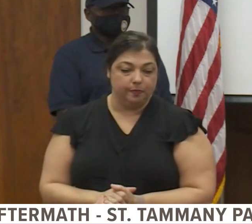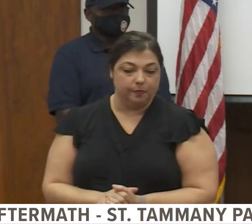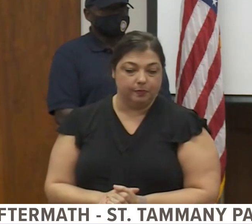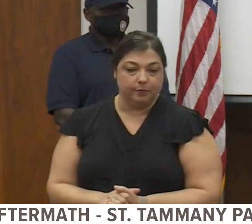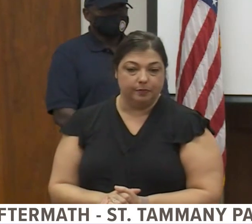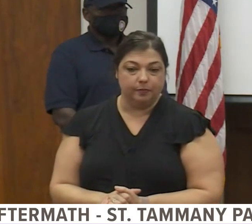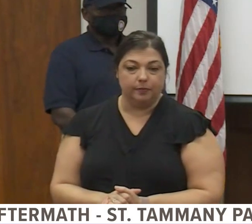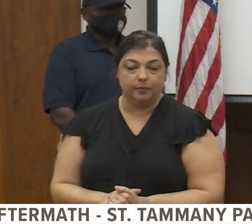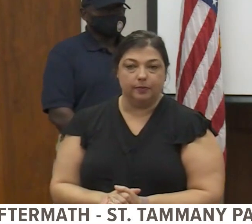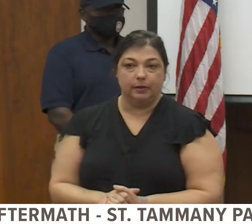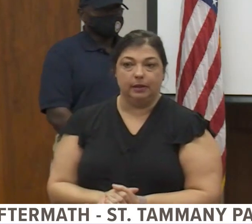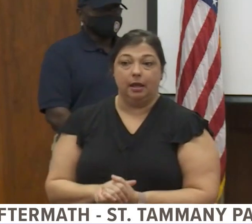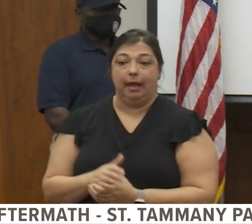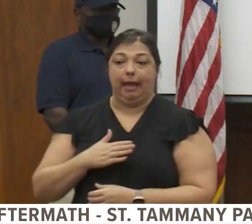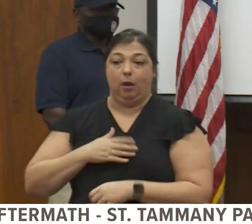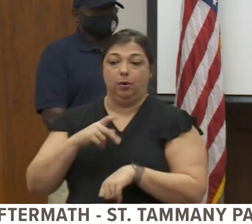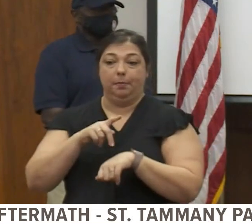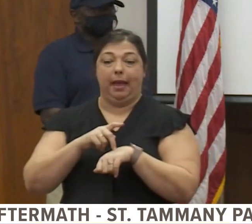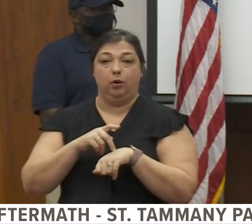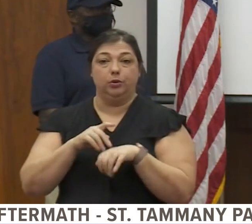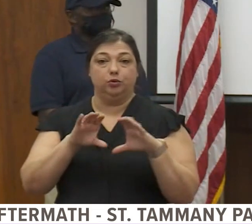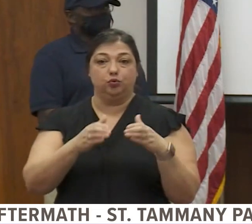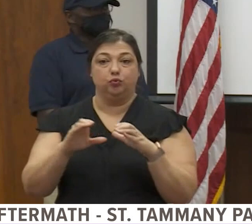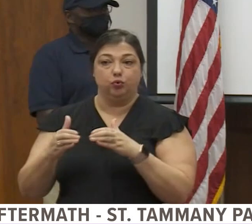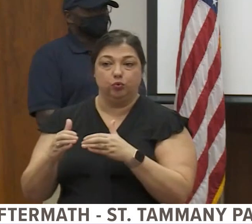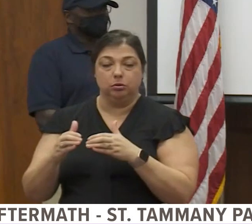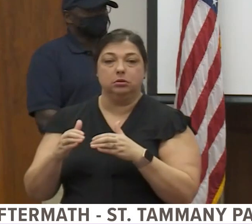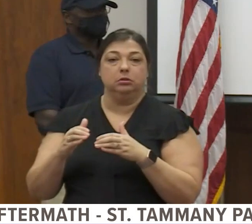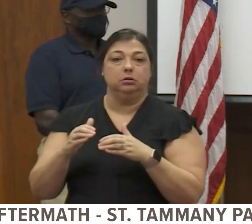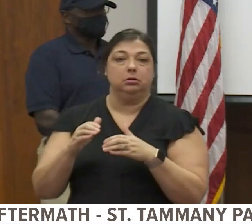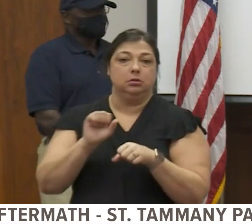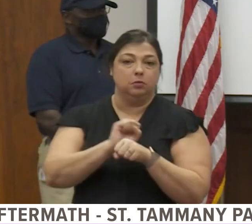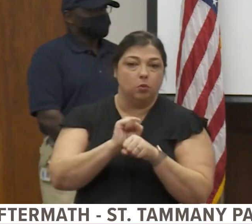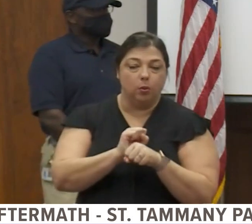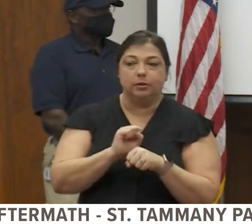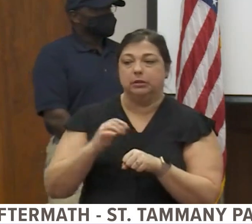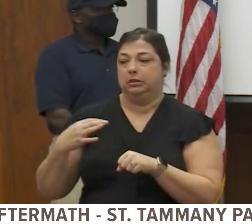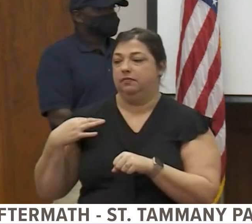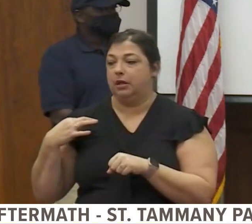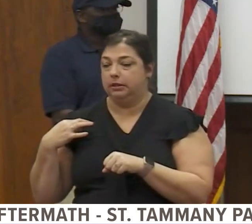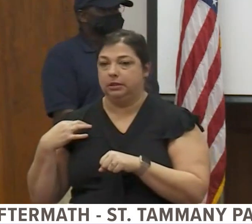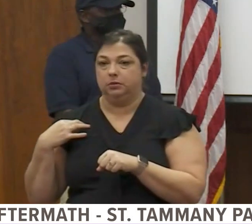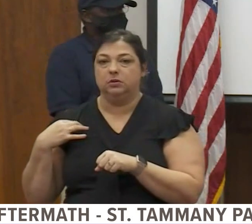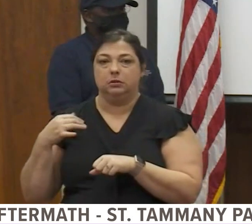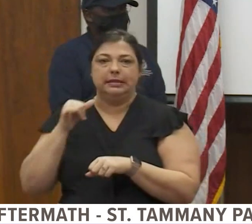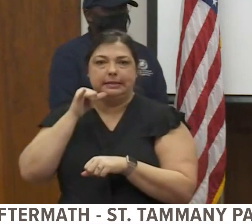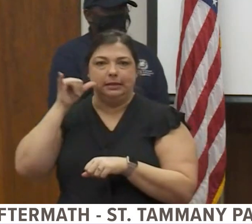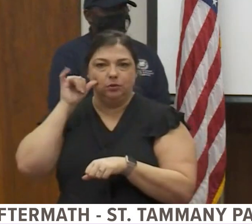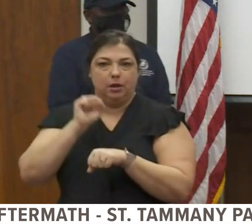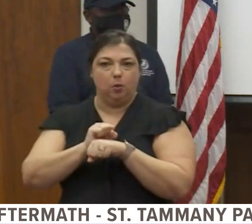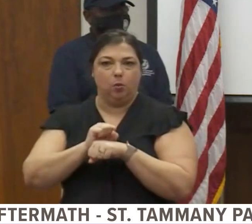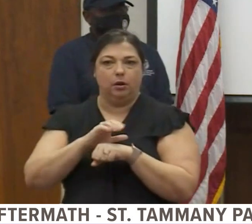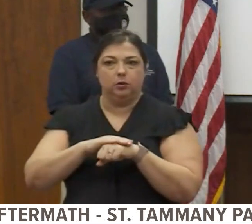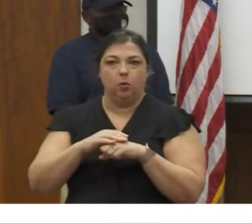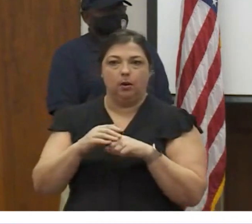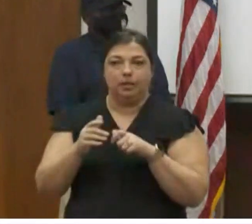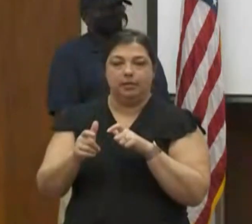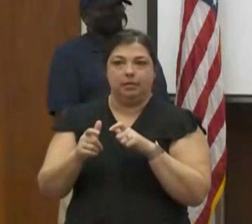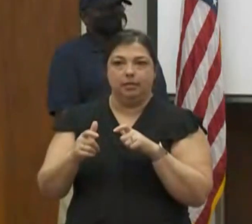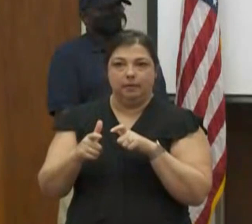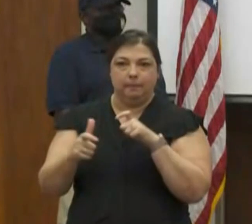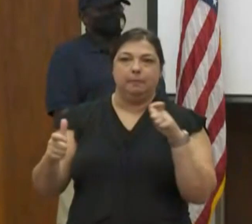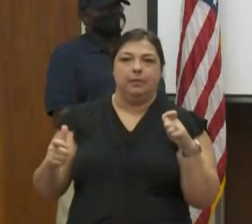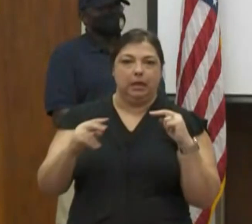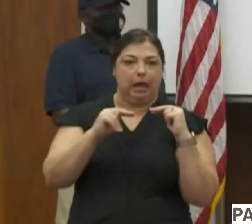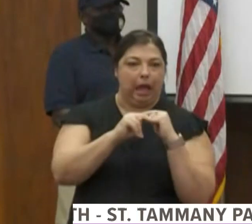St. Tammany Parish crews, as well as volunteers, worked yesterday on the main thoroughfares, particularly